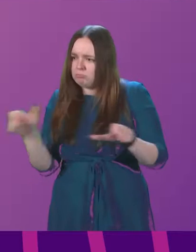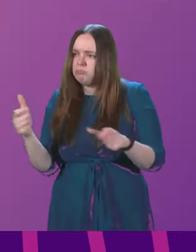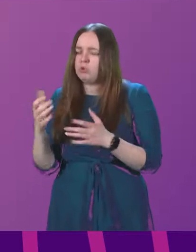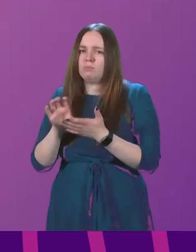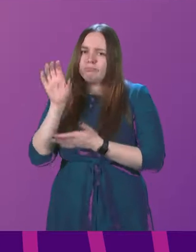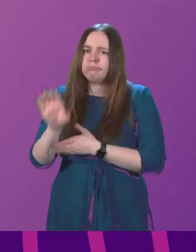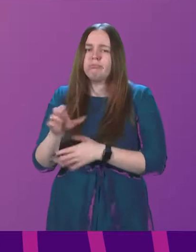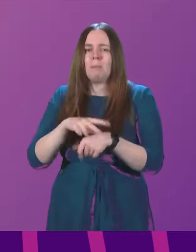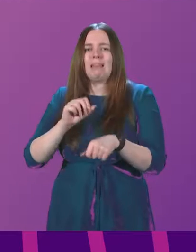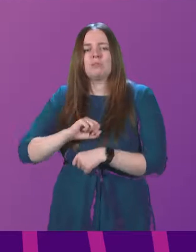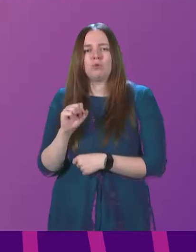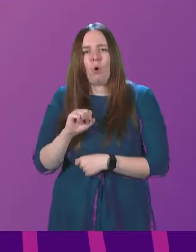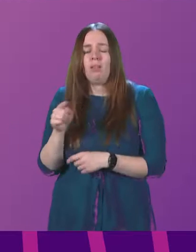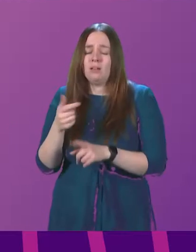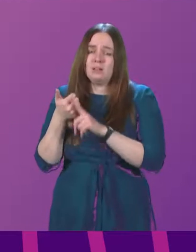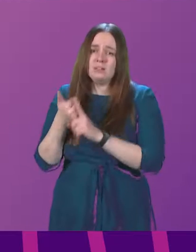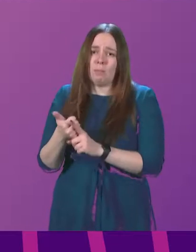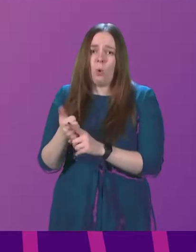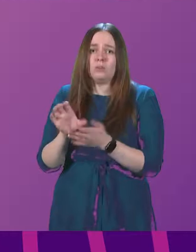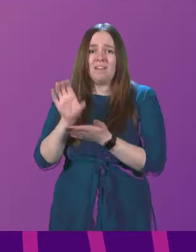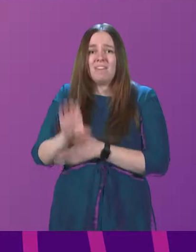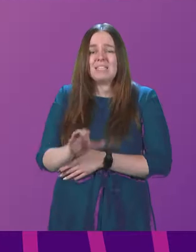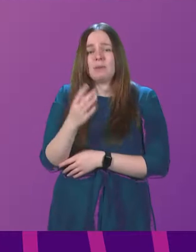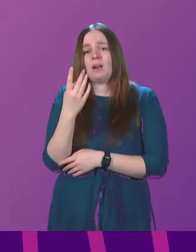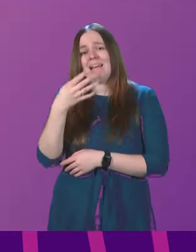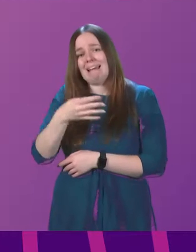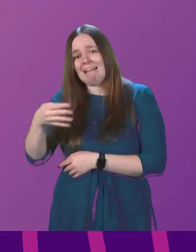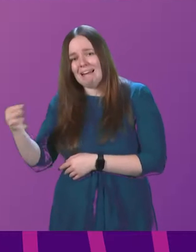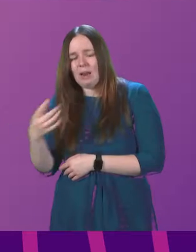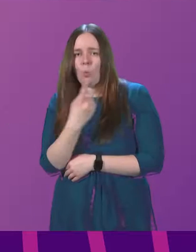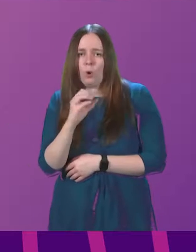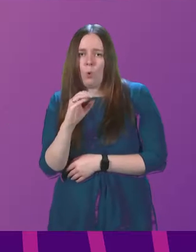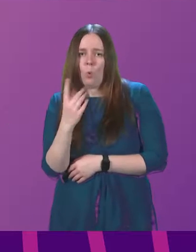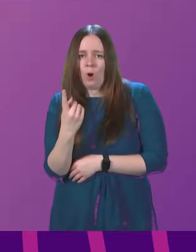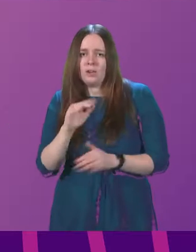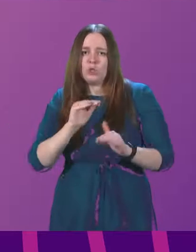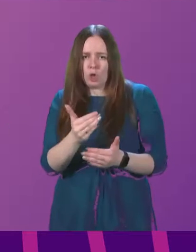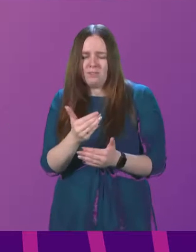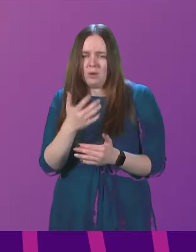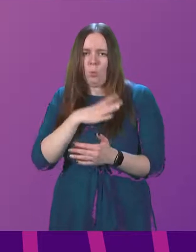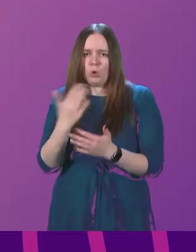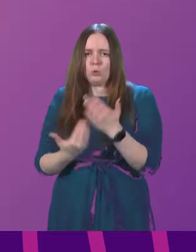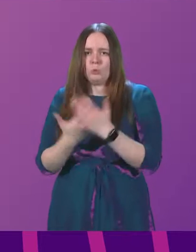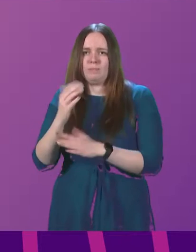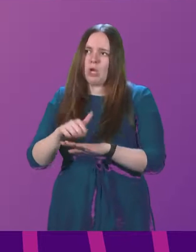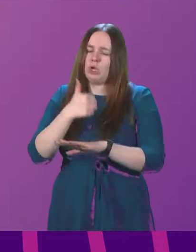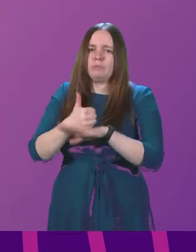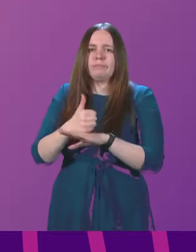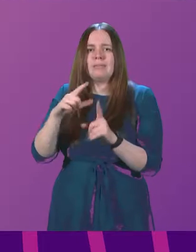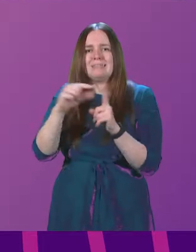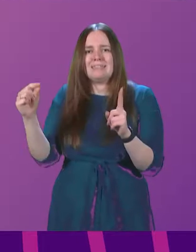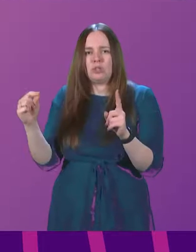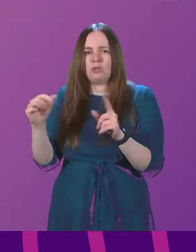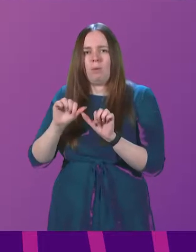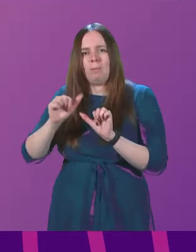and this supports further investment in our 999 and 101 services through plans to introduce a new digital contact platform which will further